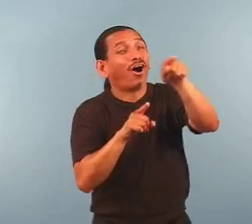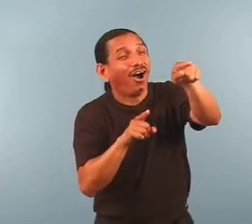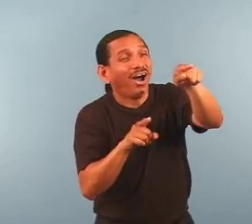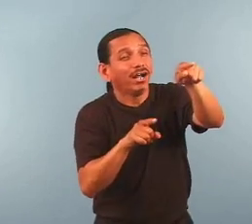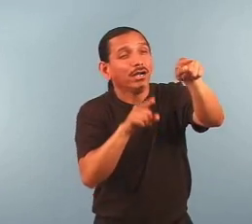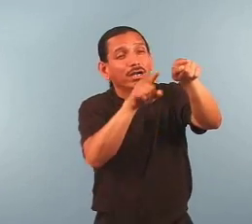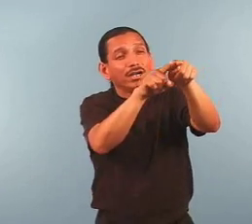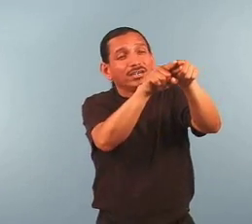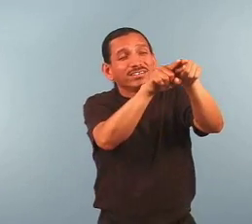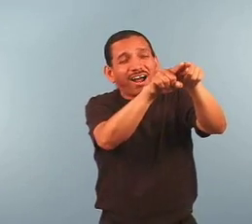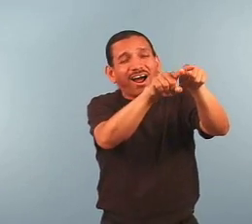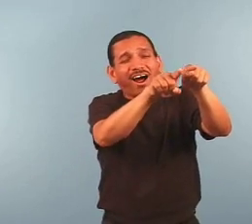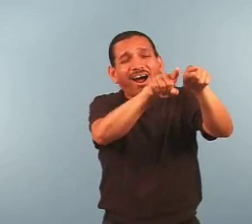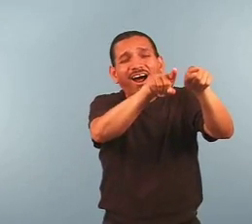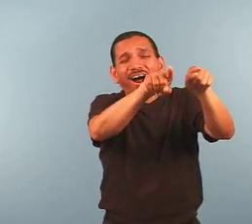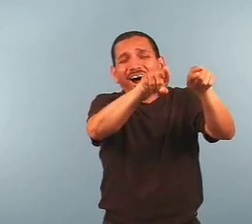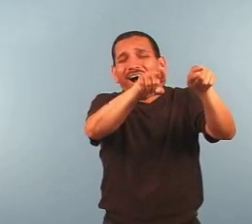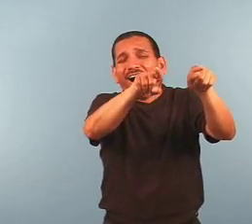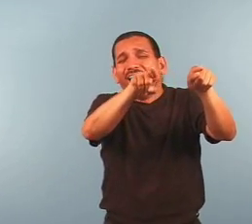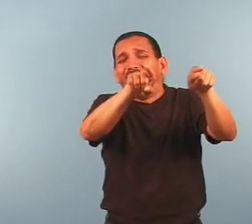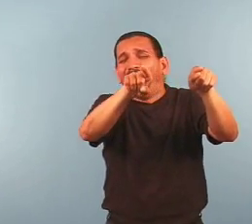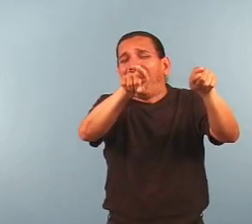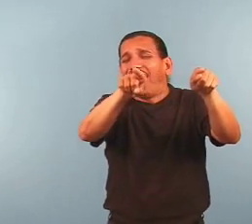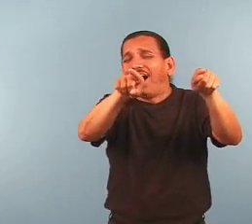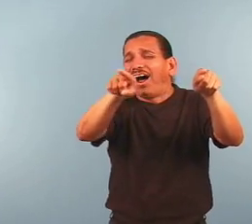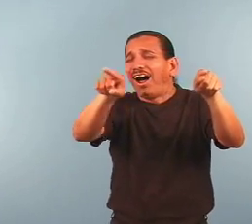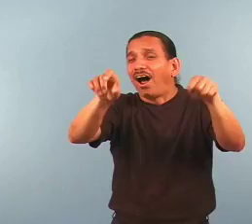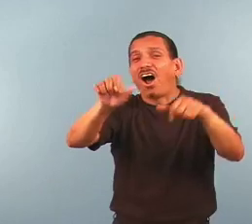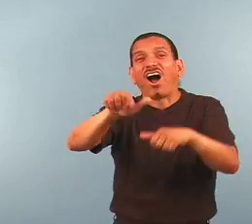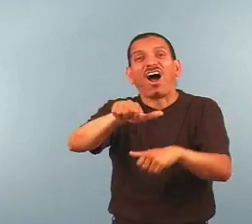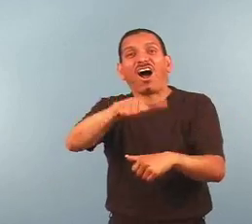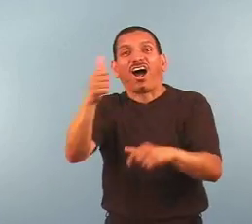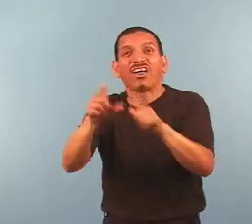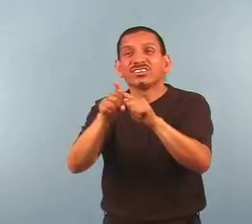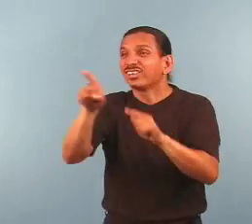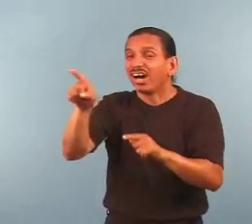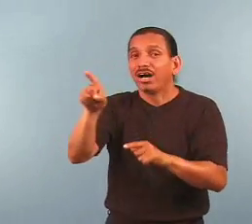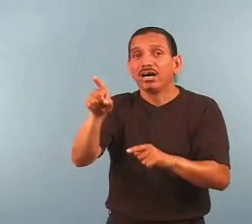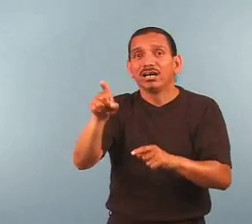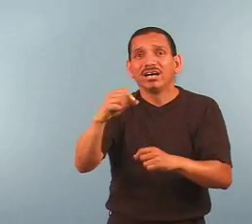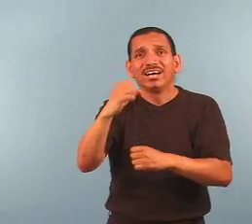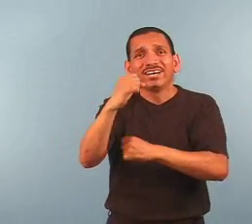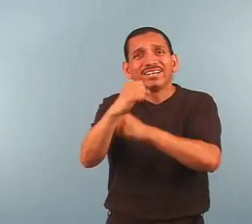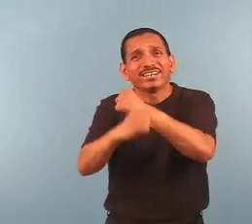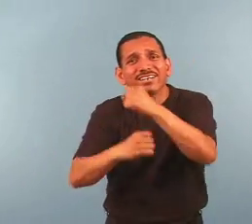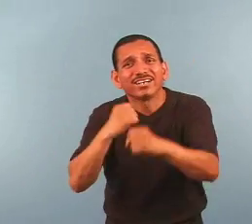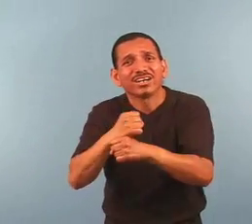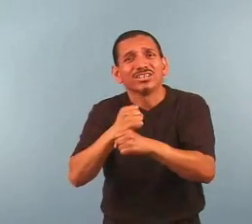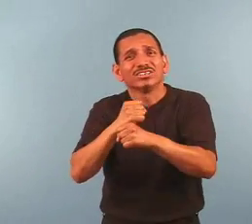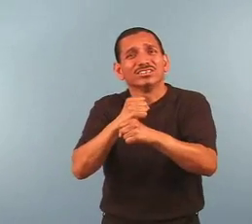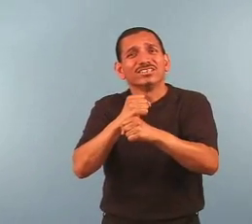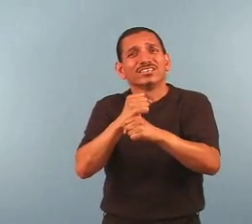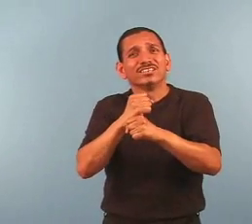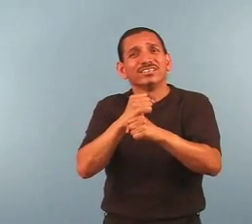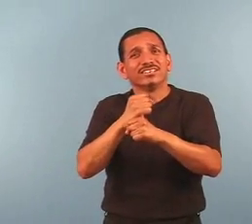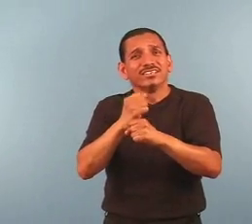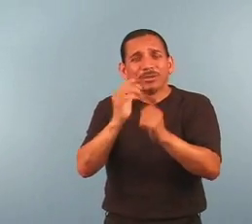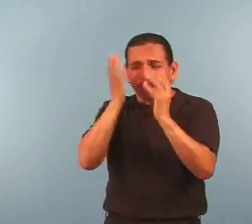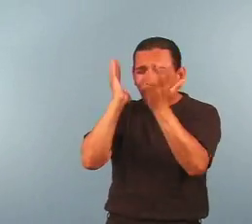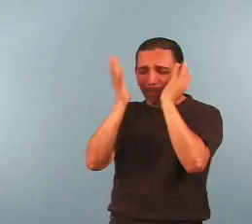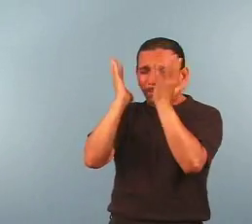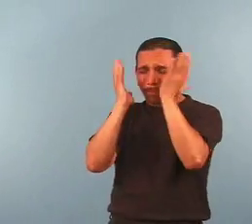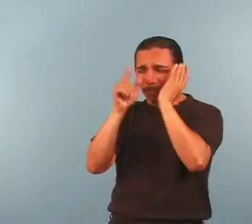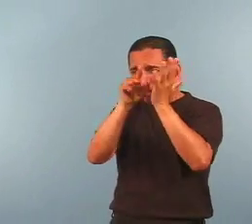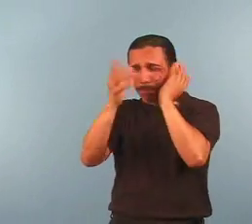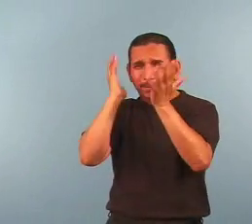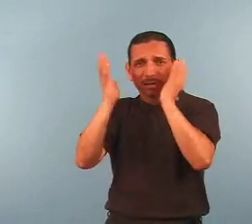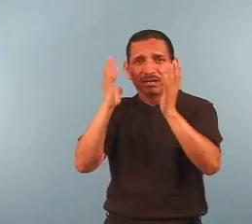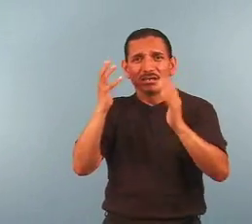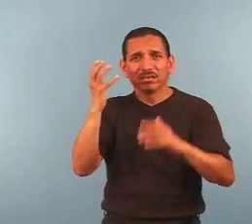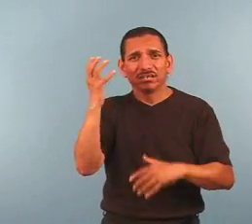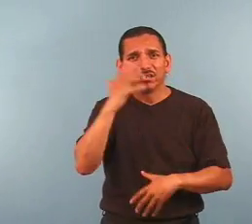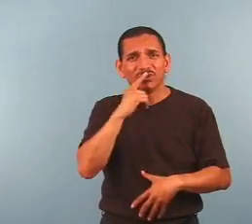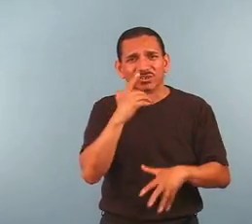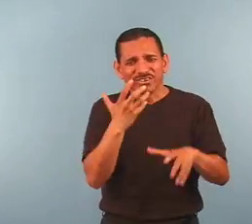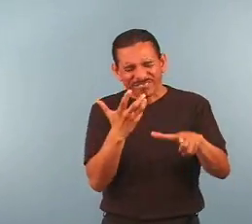years